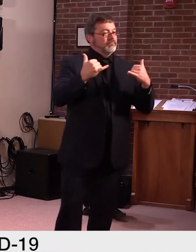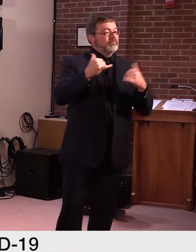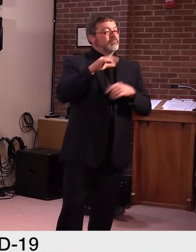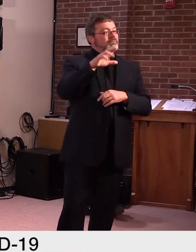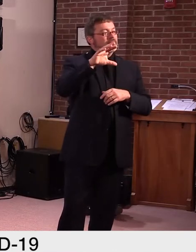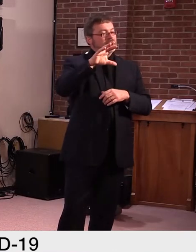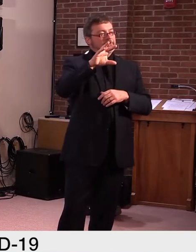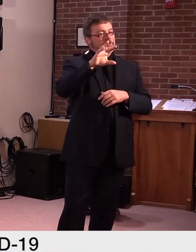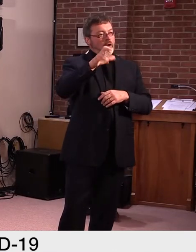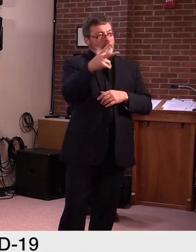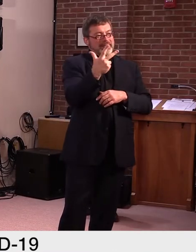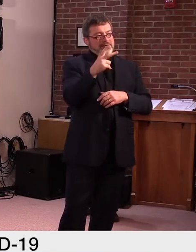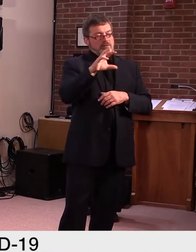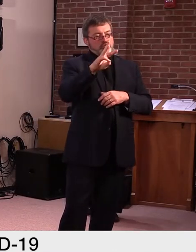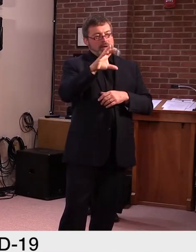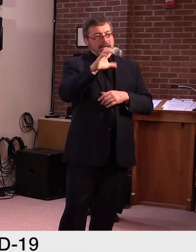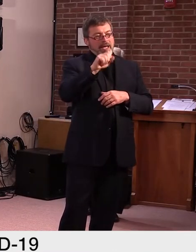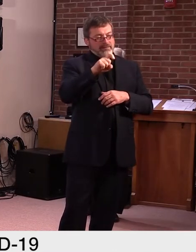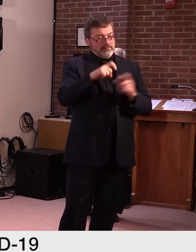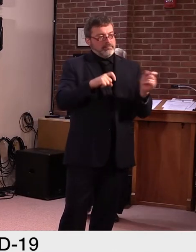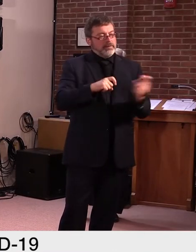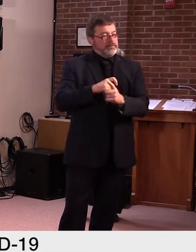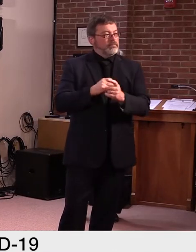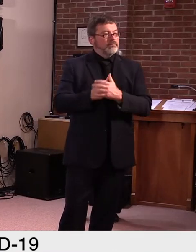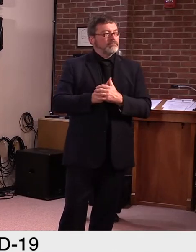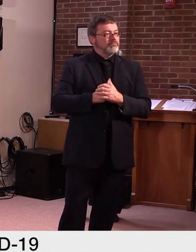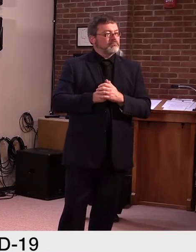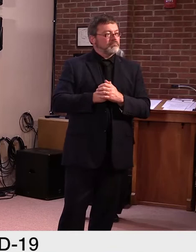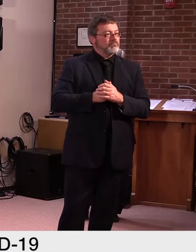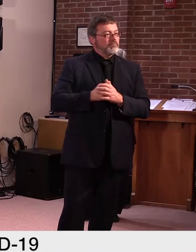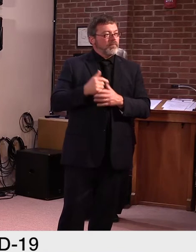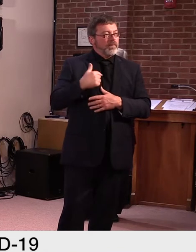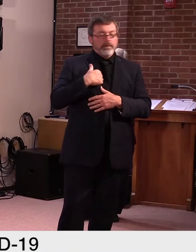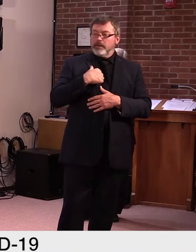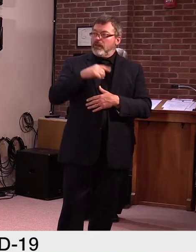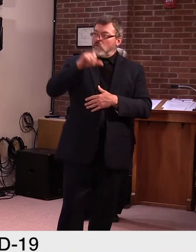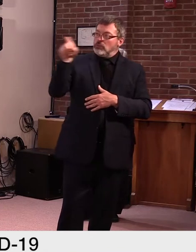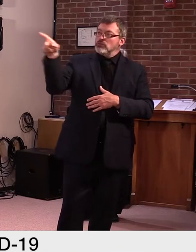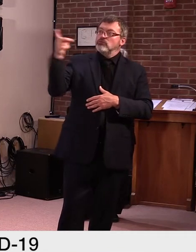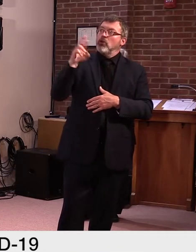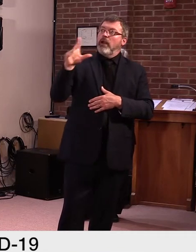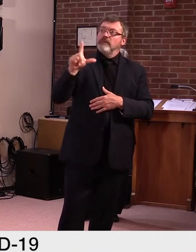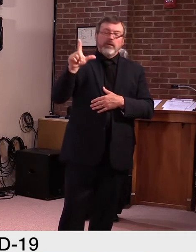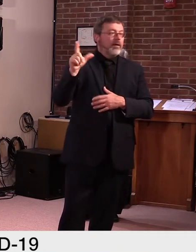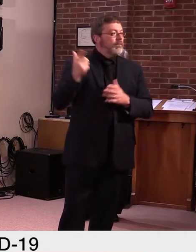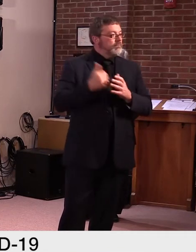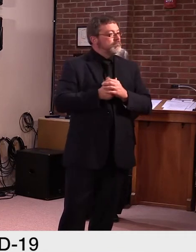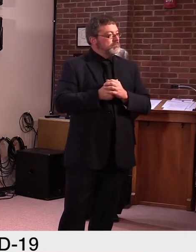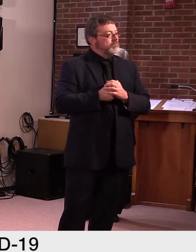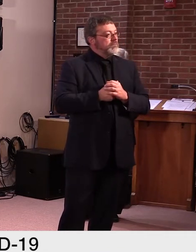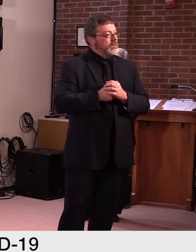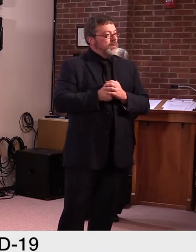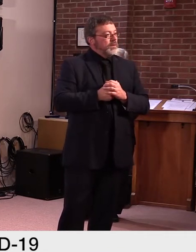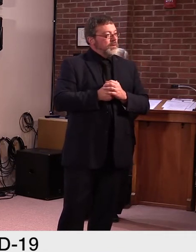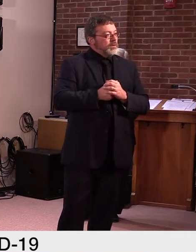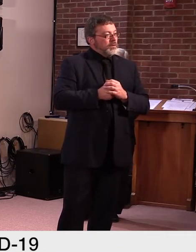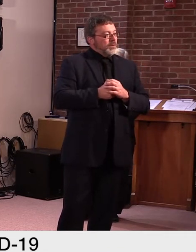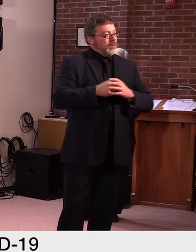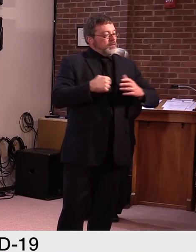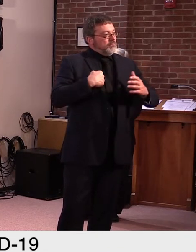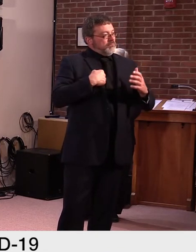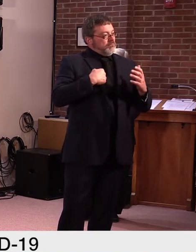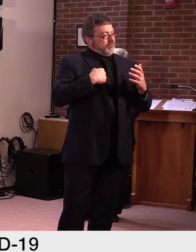Hi, this question is likely for Dr. Levine. Following up on our question that we posed to Dr. Fauci on Tuesday about rapid testing. The doctor